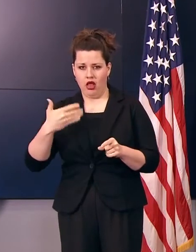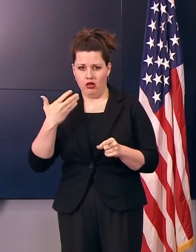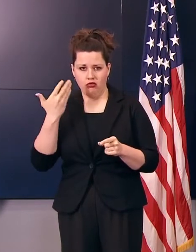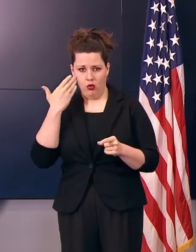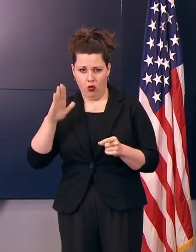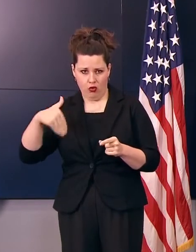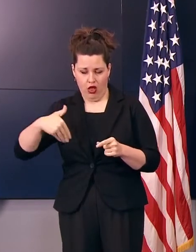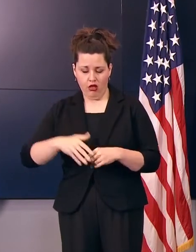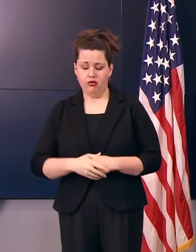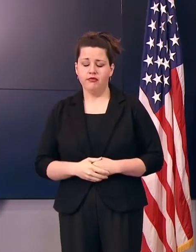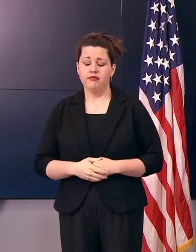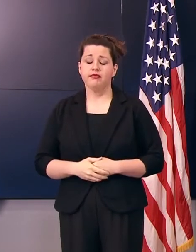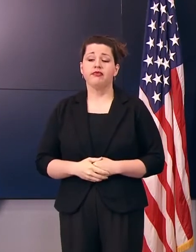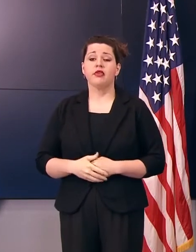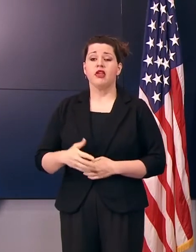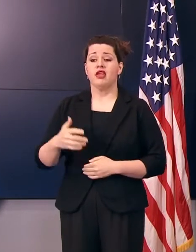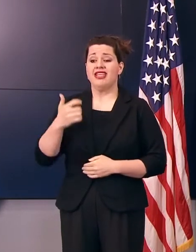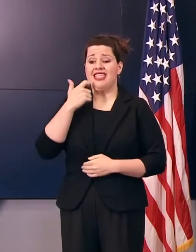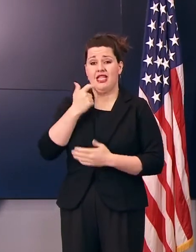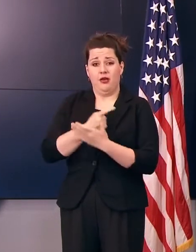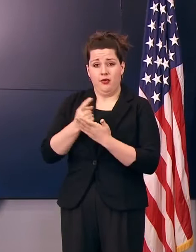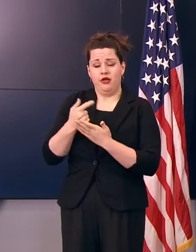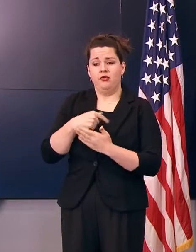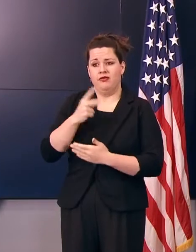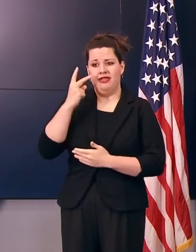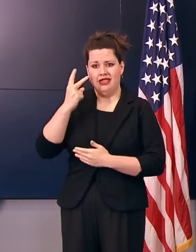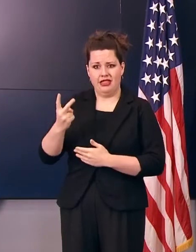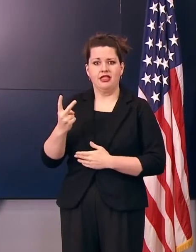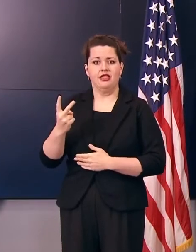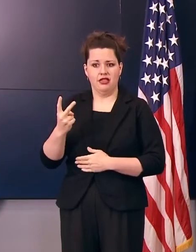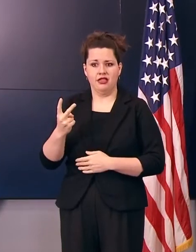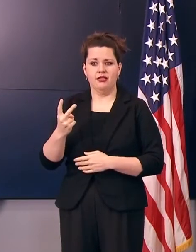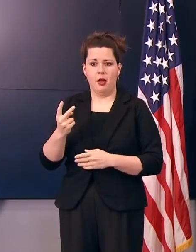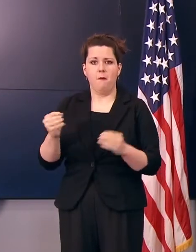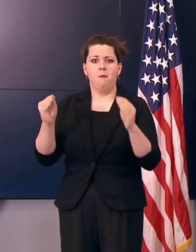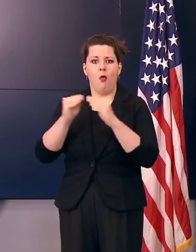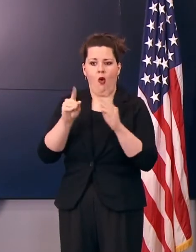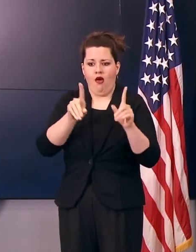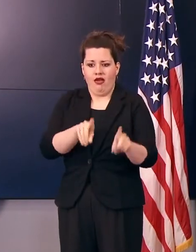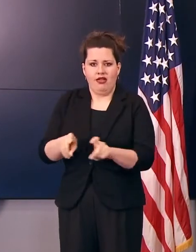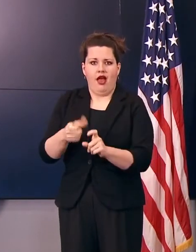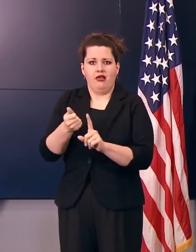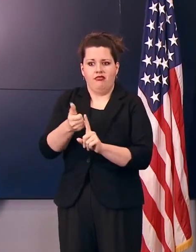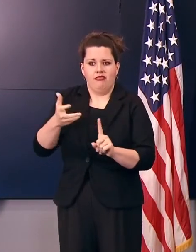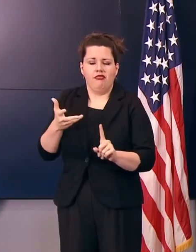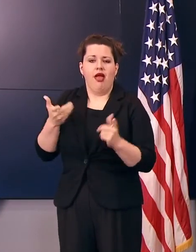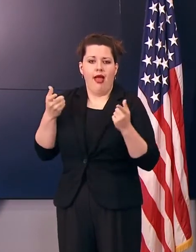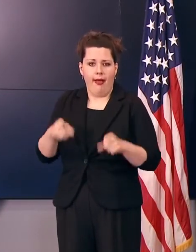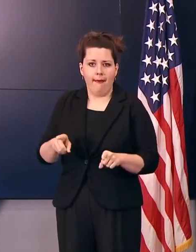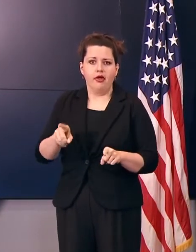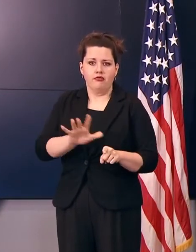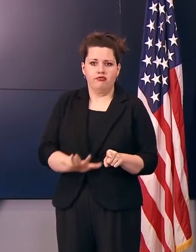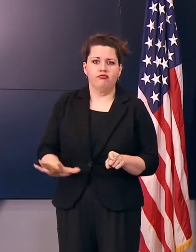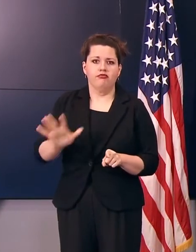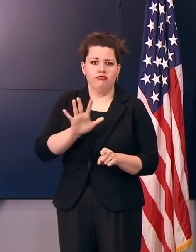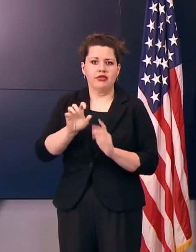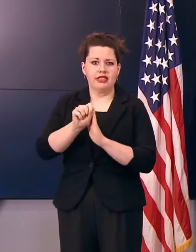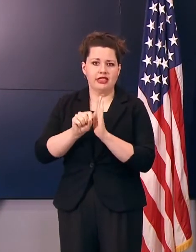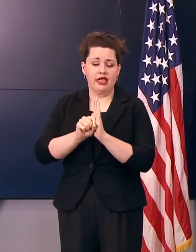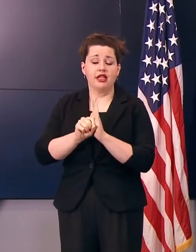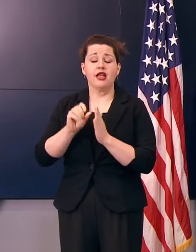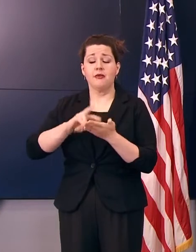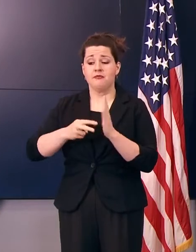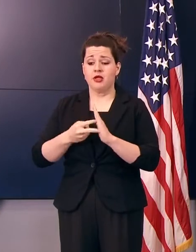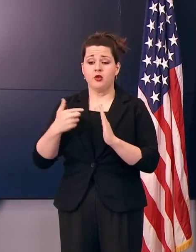As we have seen over the past week, we have significantly expanded testing across the state which allows us to identify